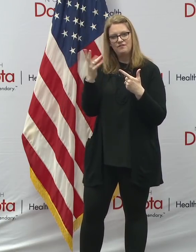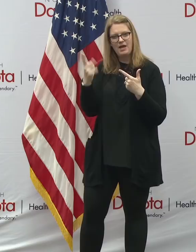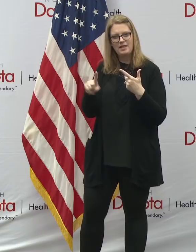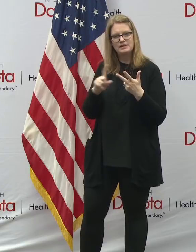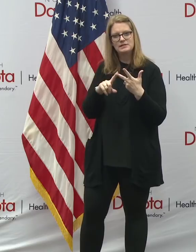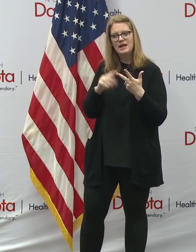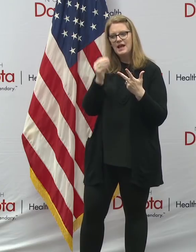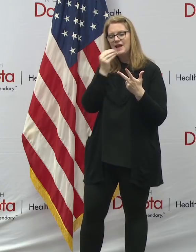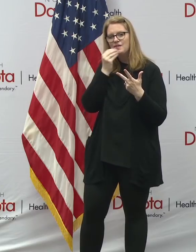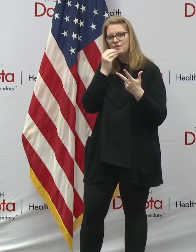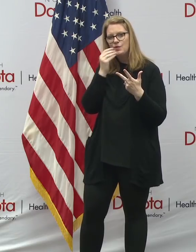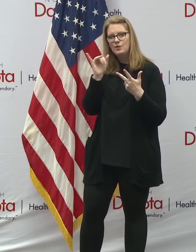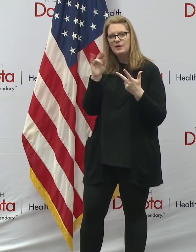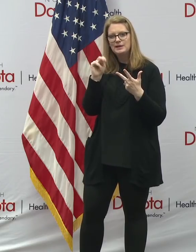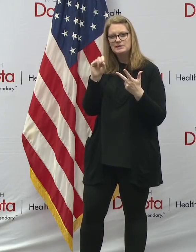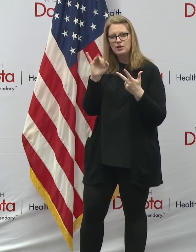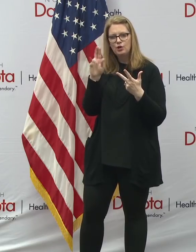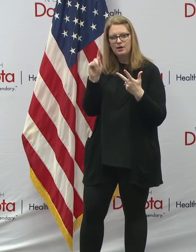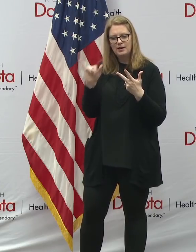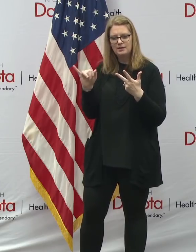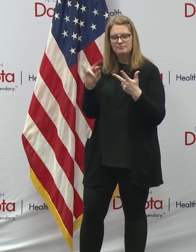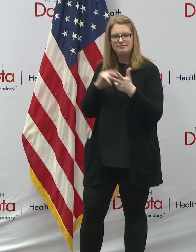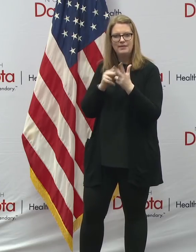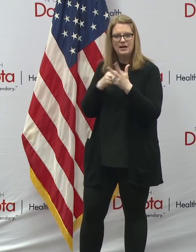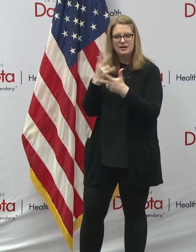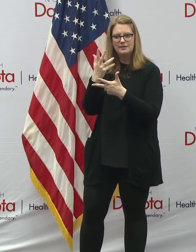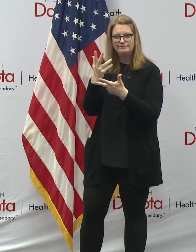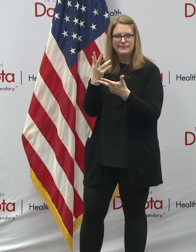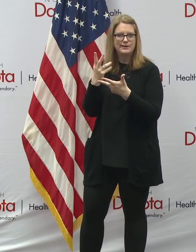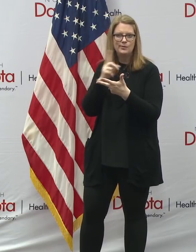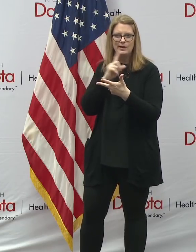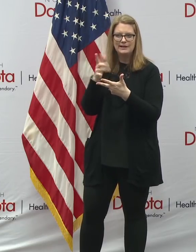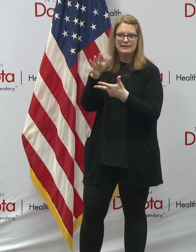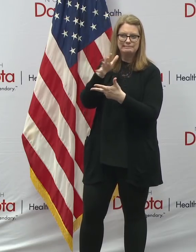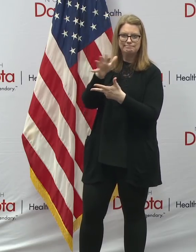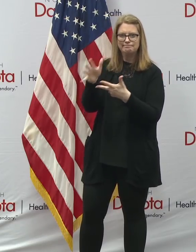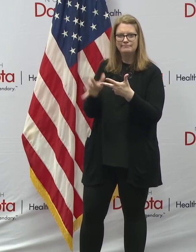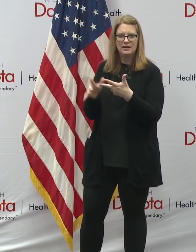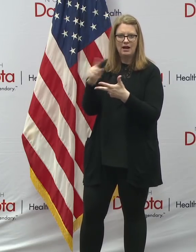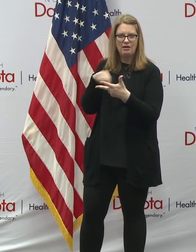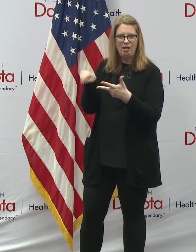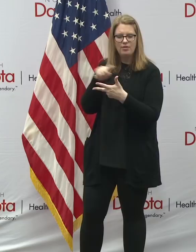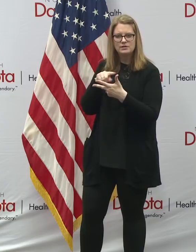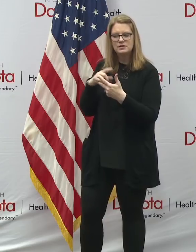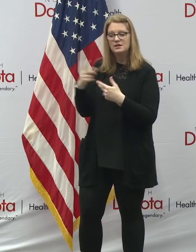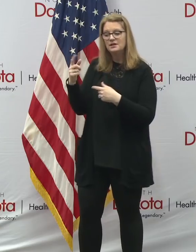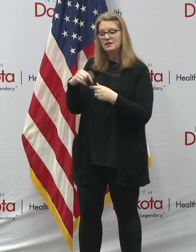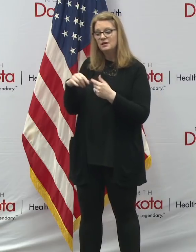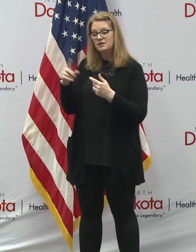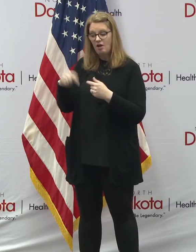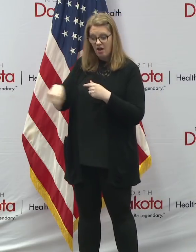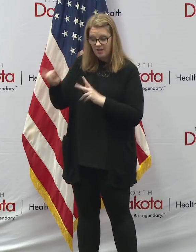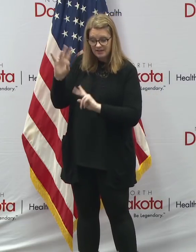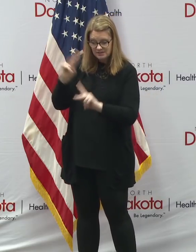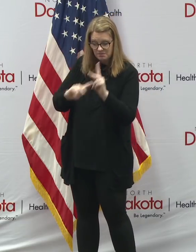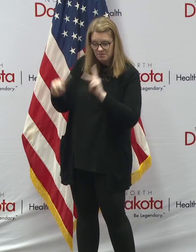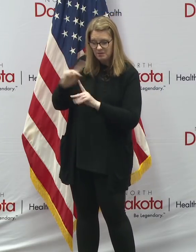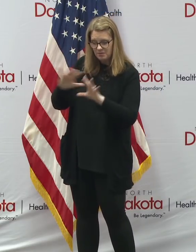established safe housing options for individuals who are currently homeless and unsheltered, victims of domestic violence,